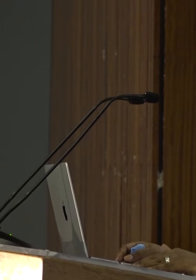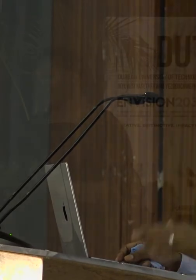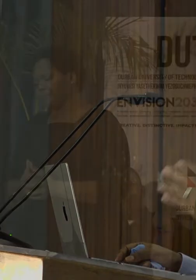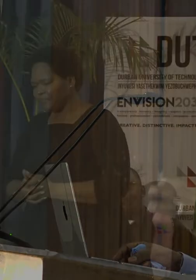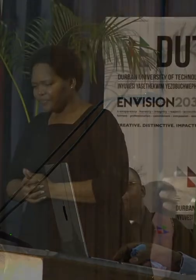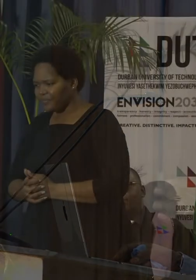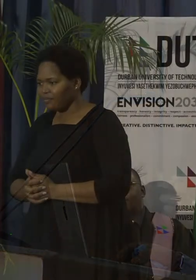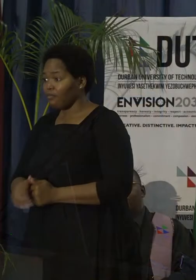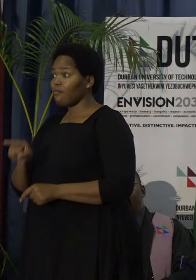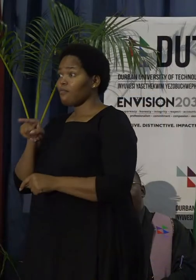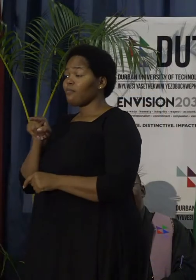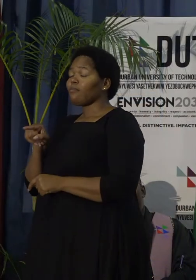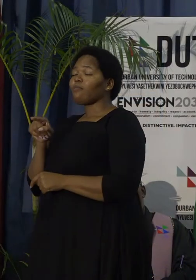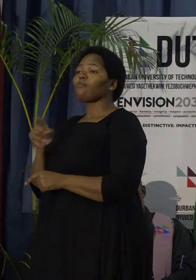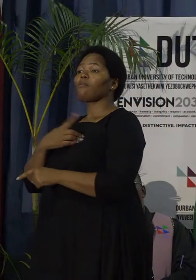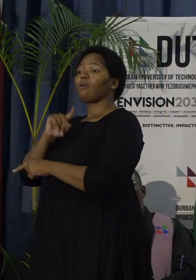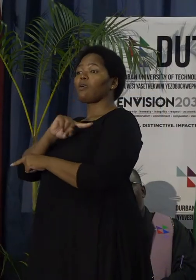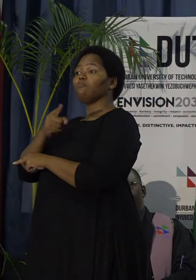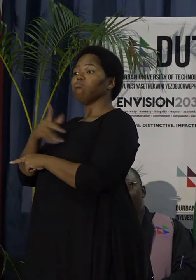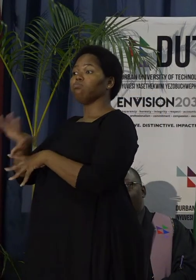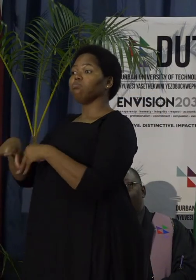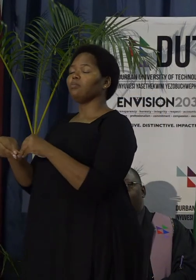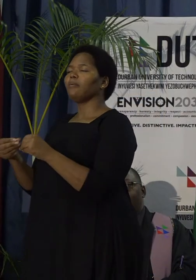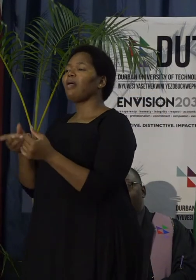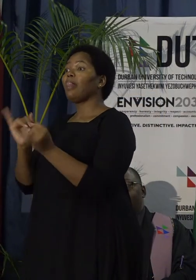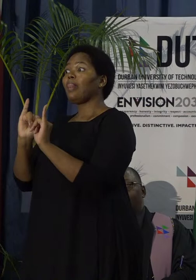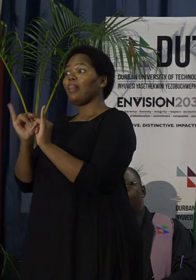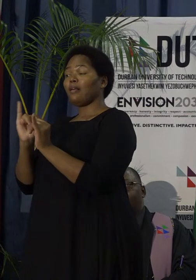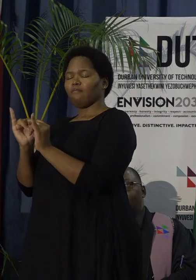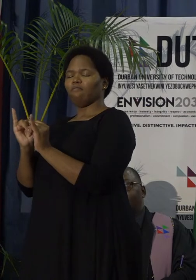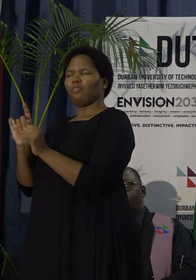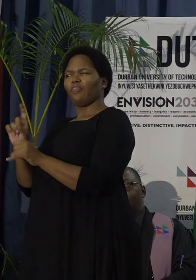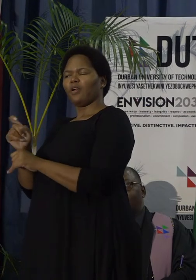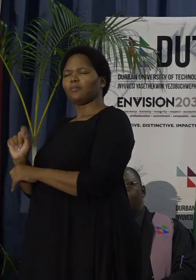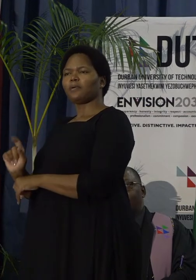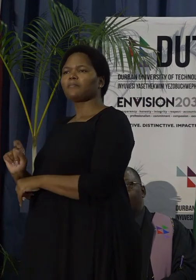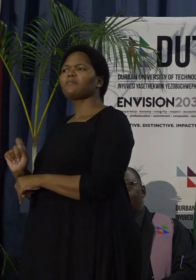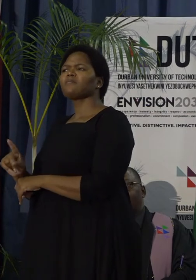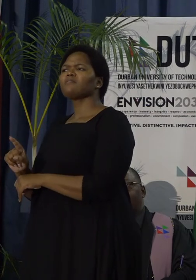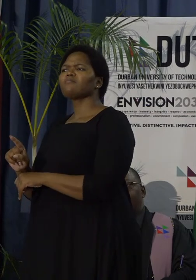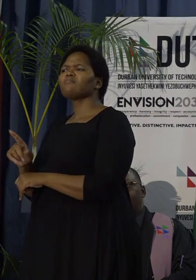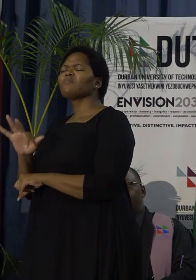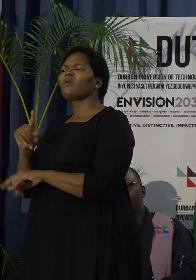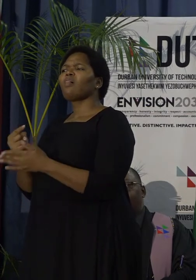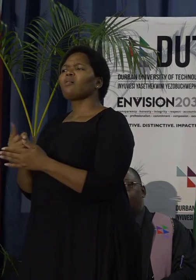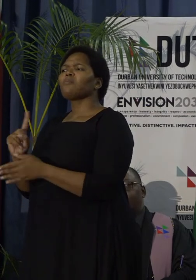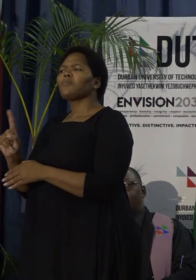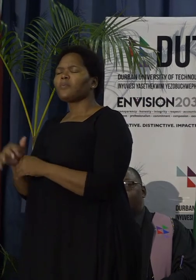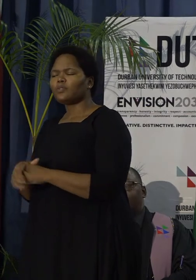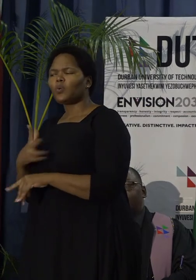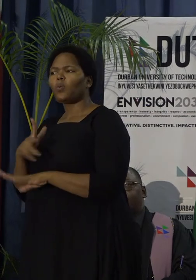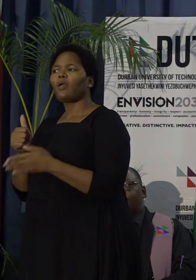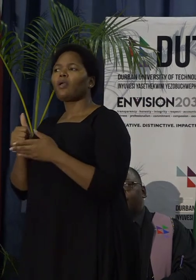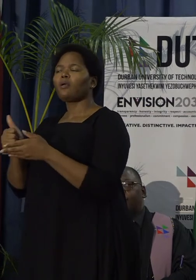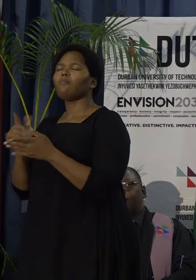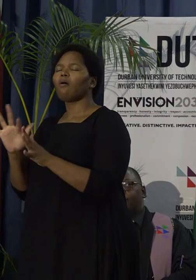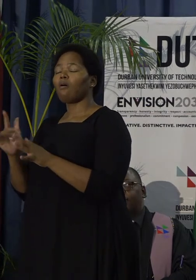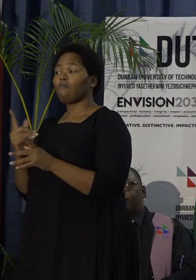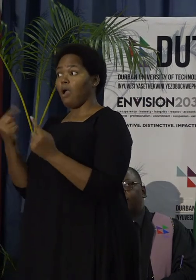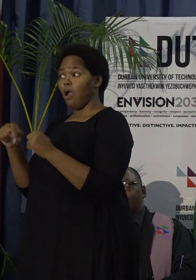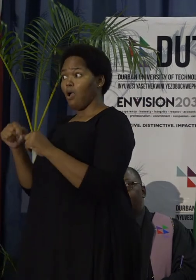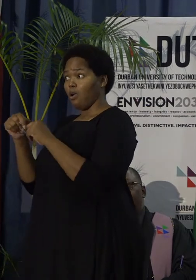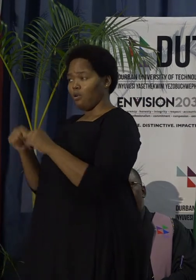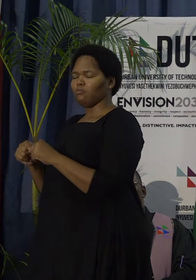This additional capacity of 11,000 beds will take us much closer towards aligning with